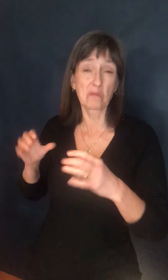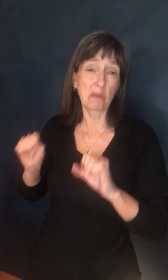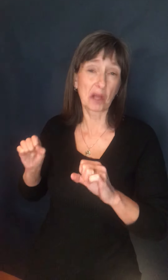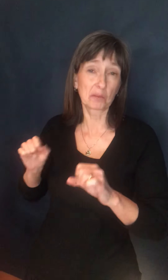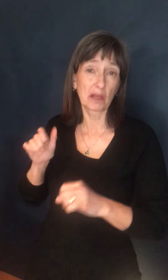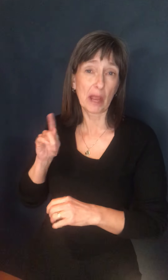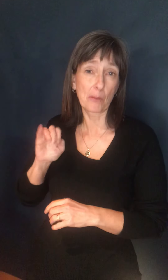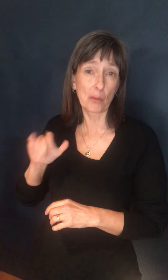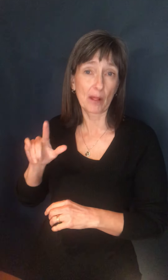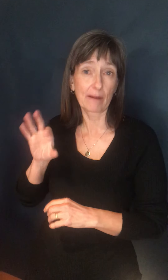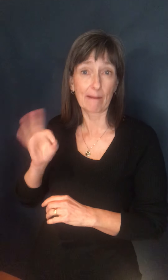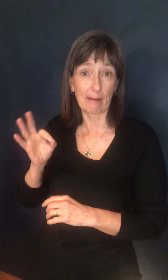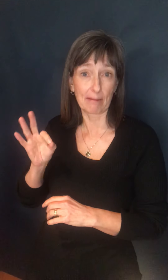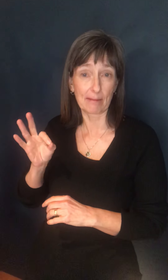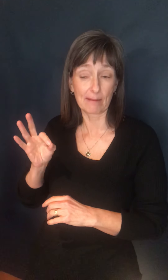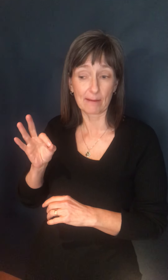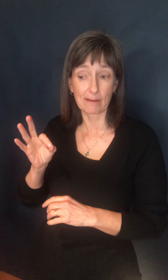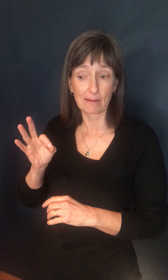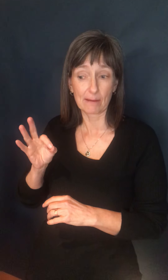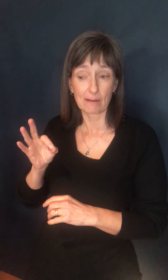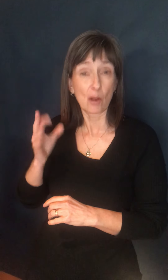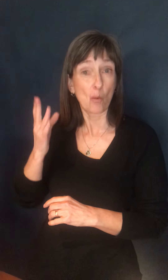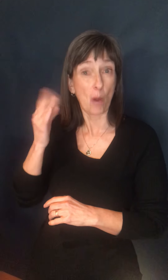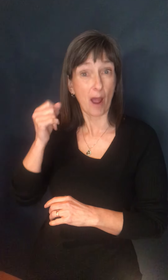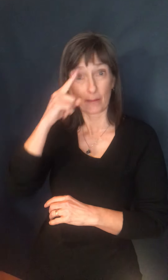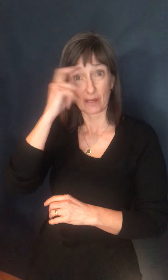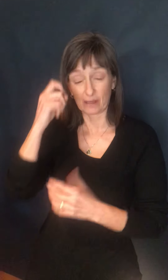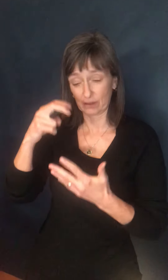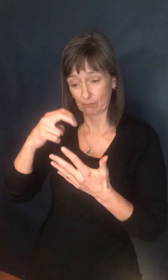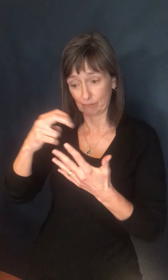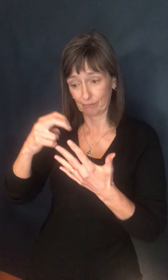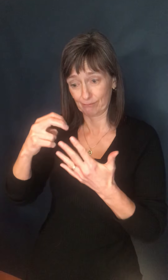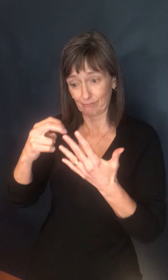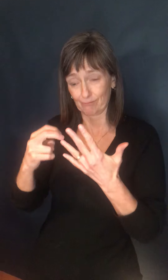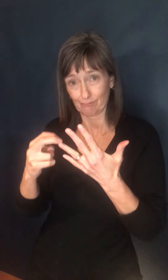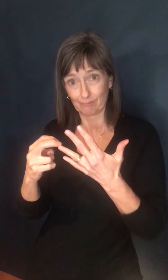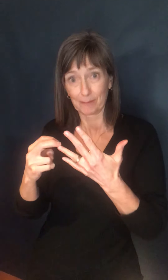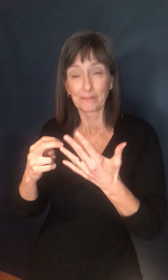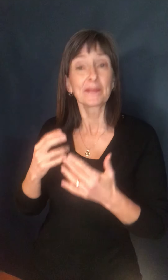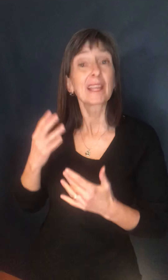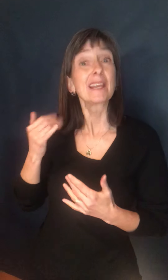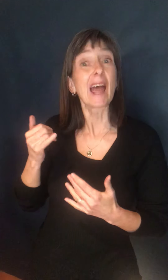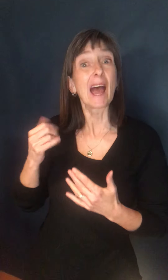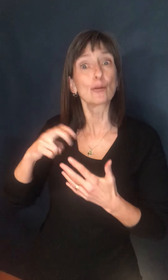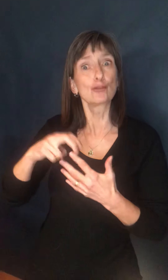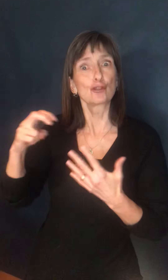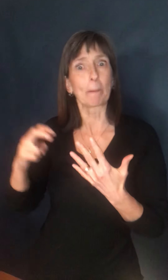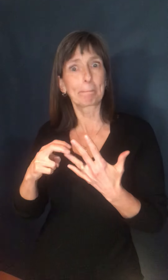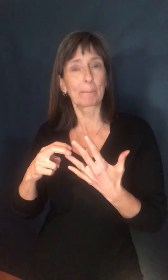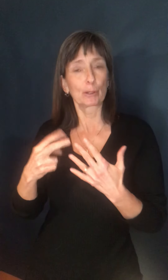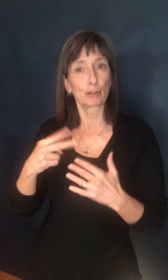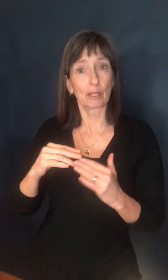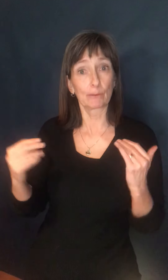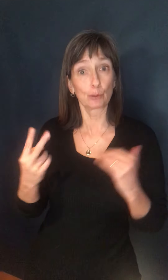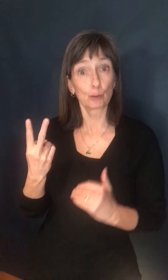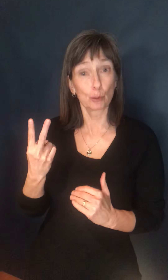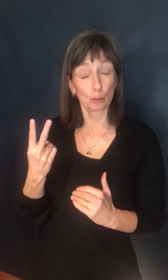the two-week system in which we were coming down in our alert bubble. Uh, now with us moving down to alert level two, how does this, uh, impact our participation?